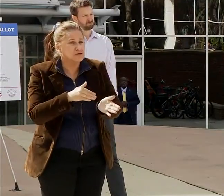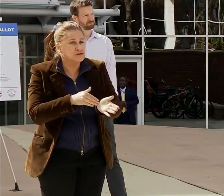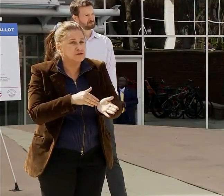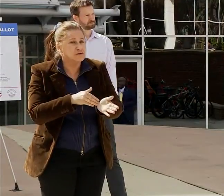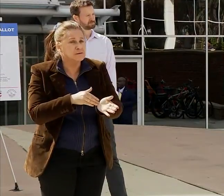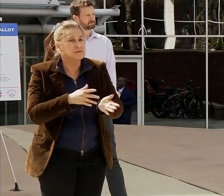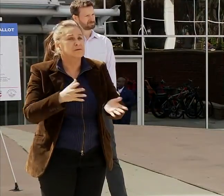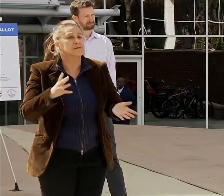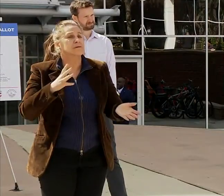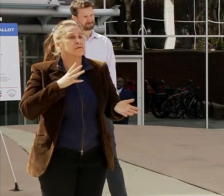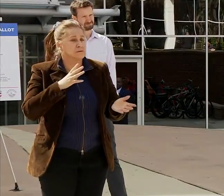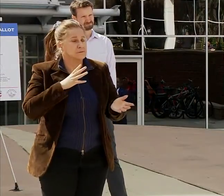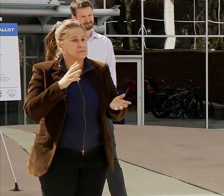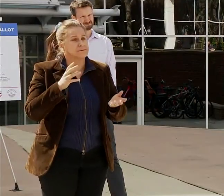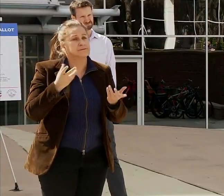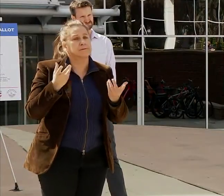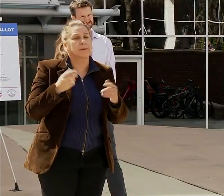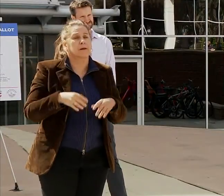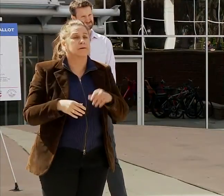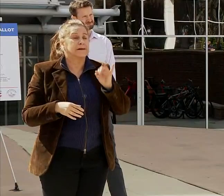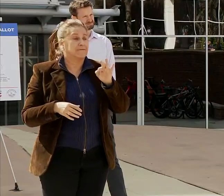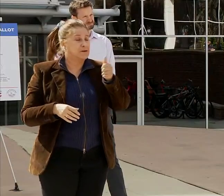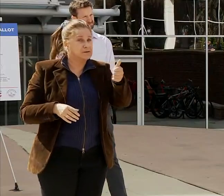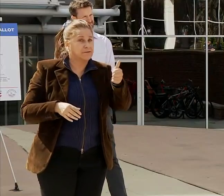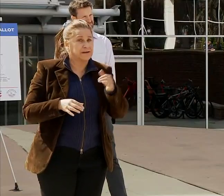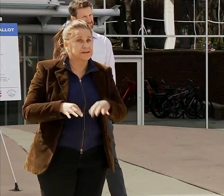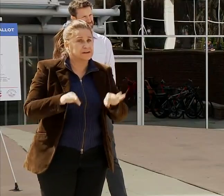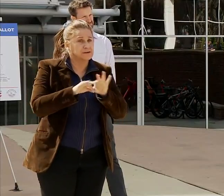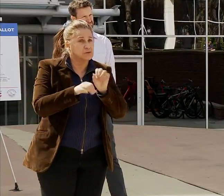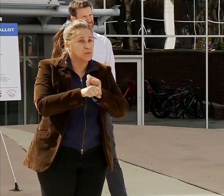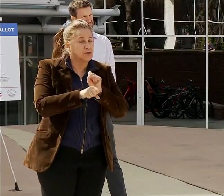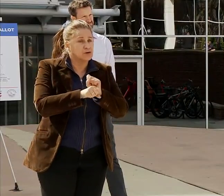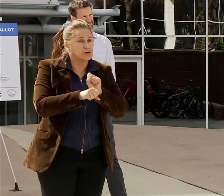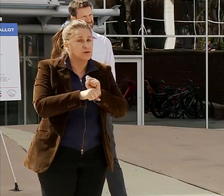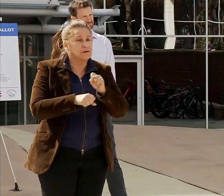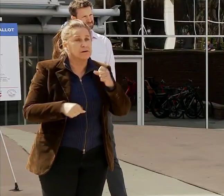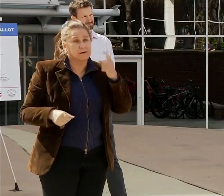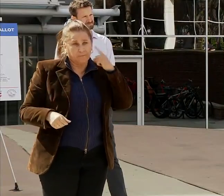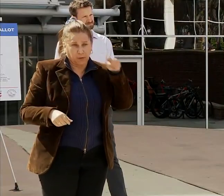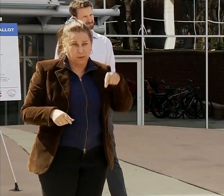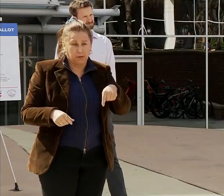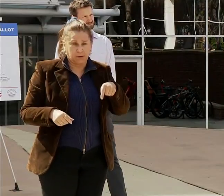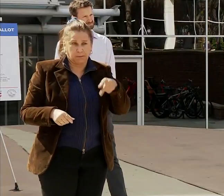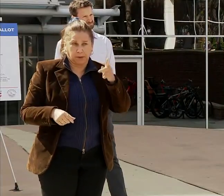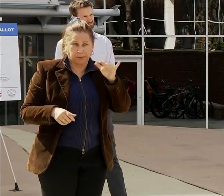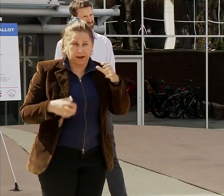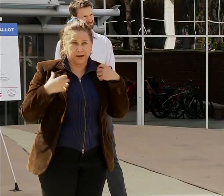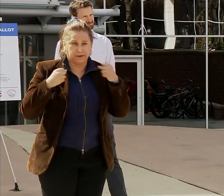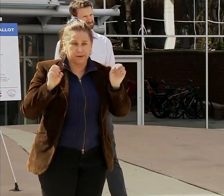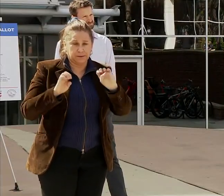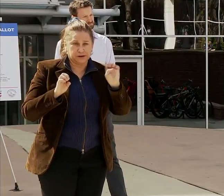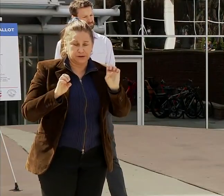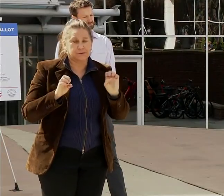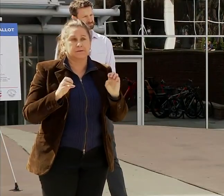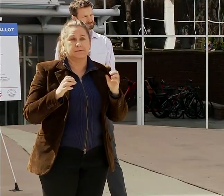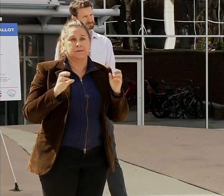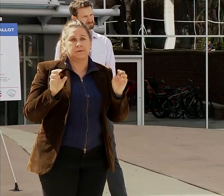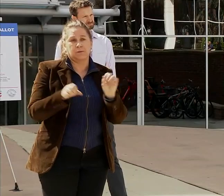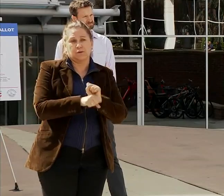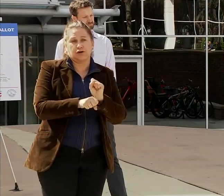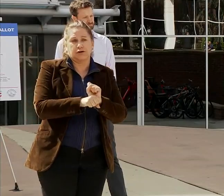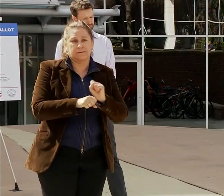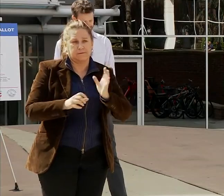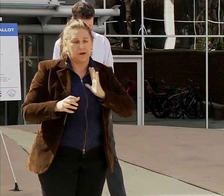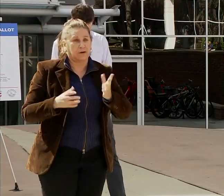As this public health emergency evolves, we are continuously planning for and thinking of what life looks like in the